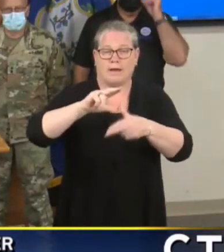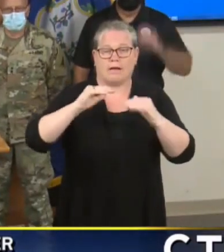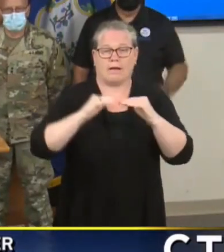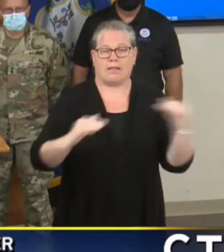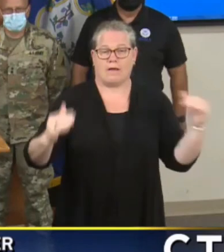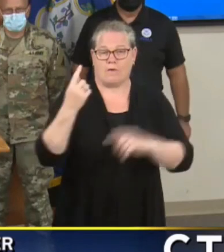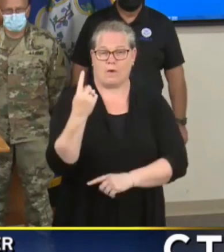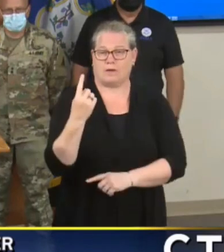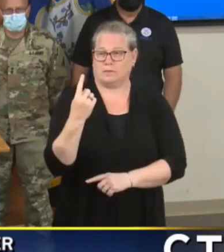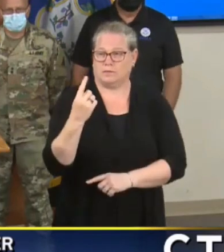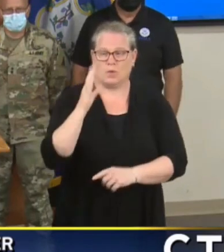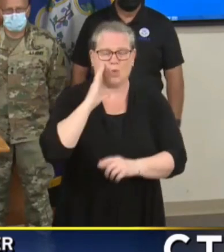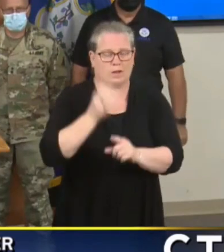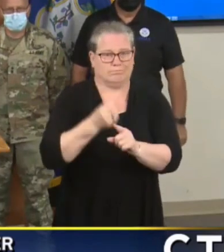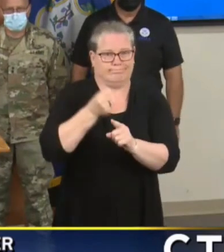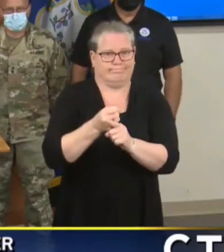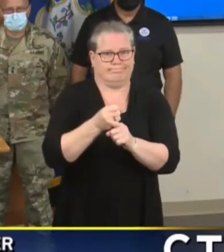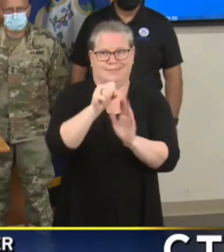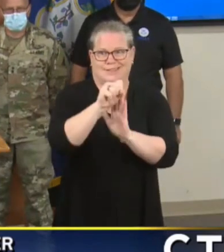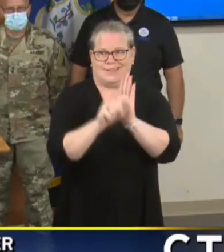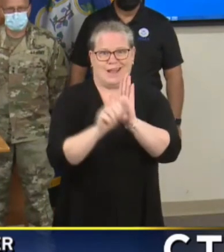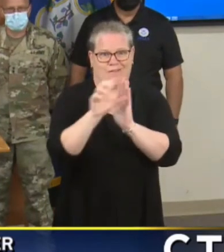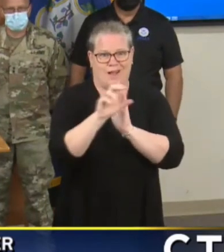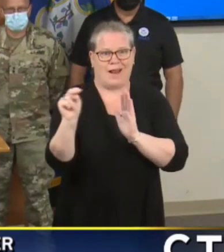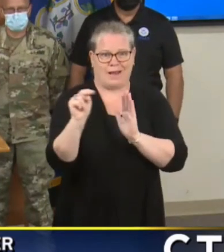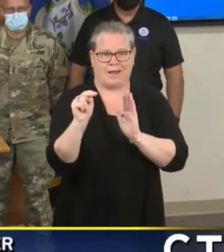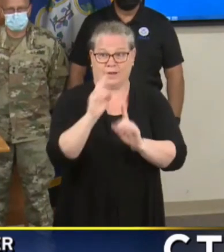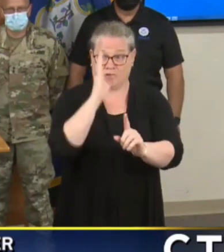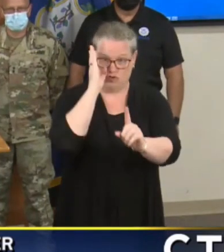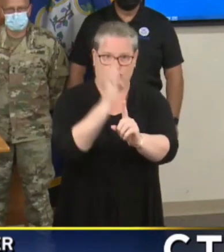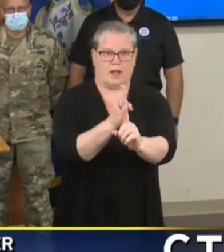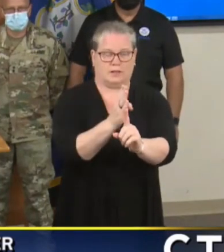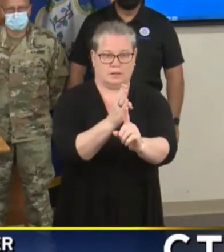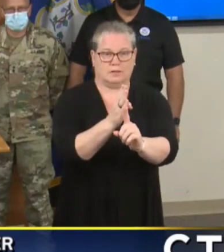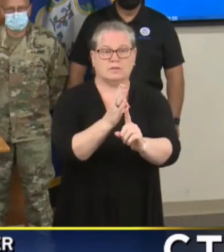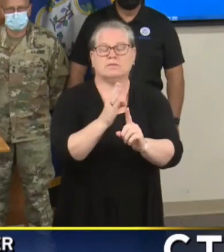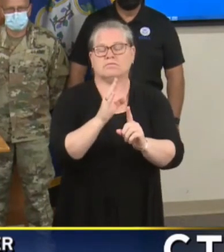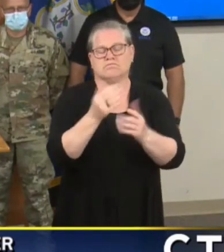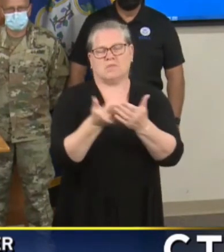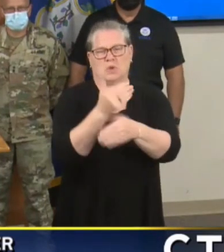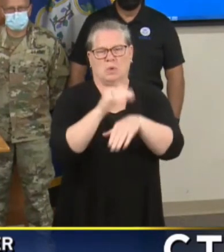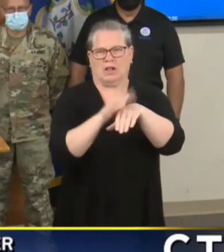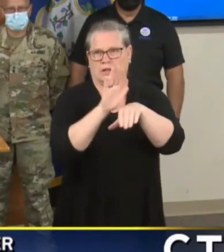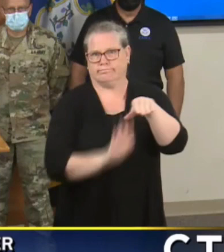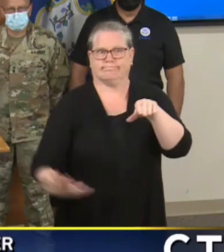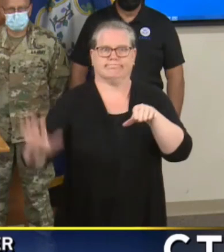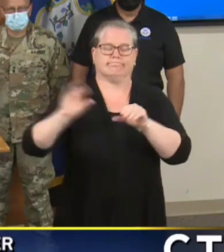directly and the region more broadly starting first thing tomorrow morning.